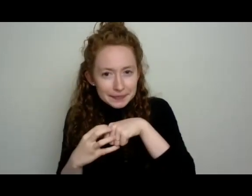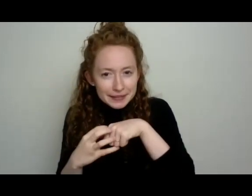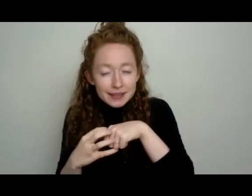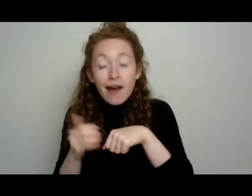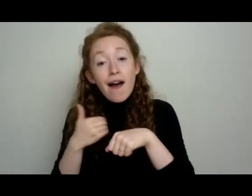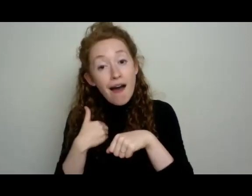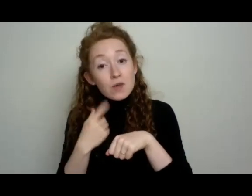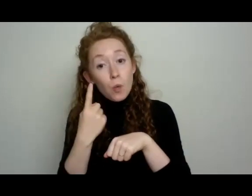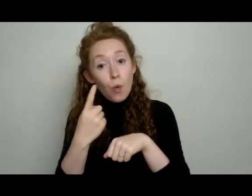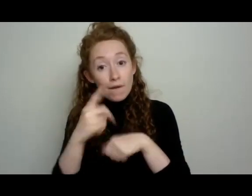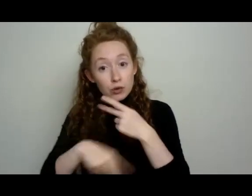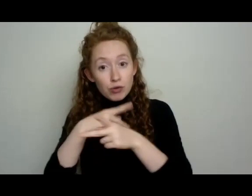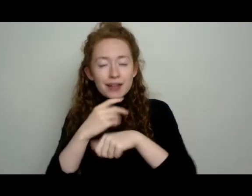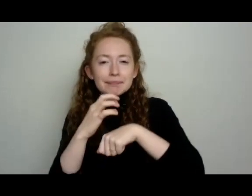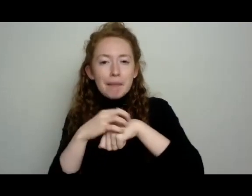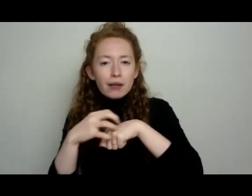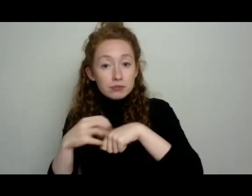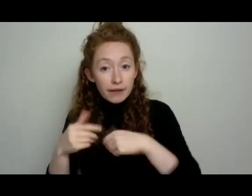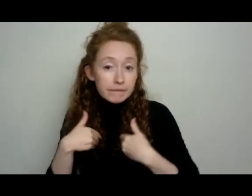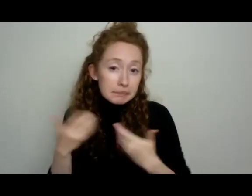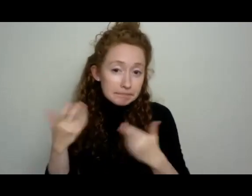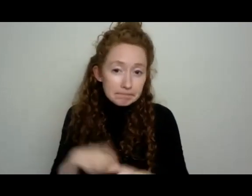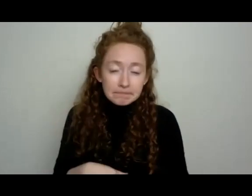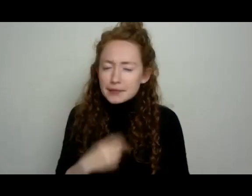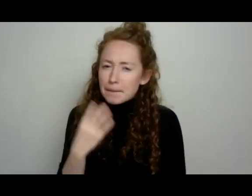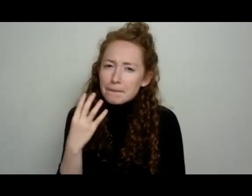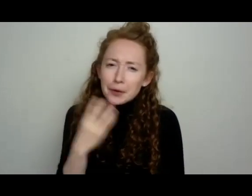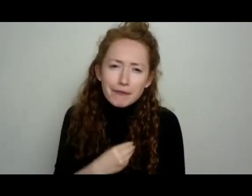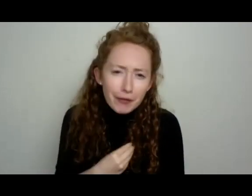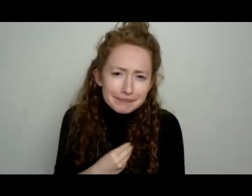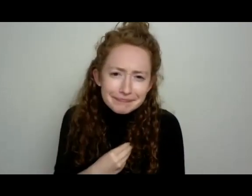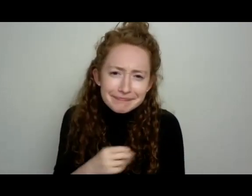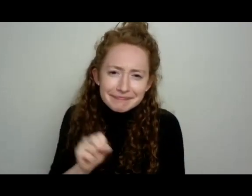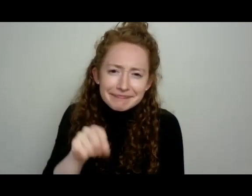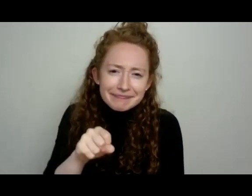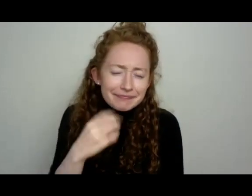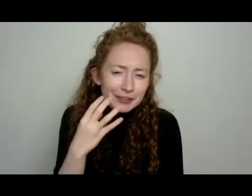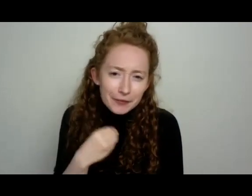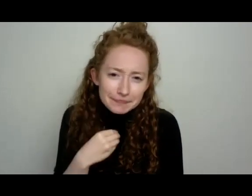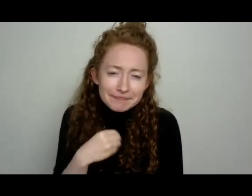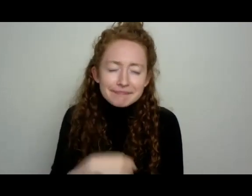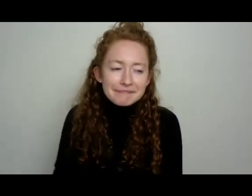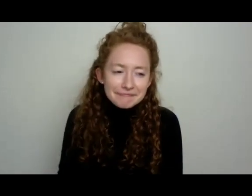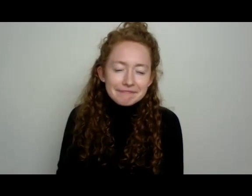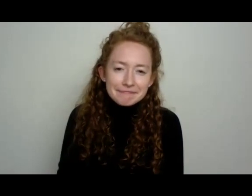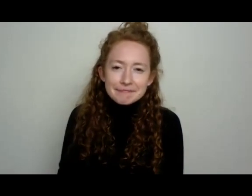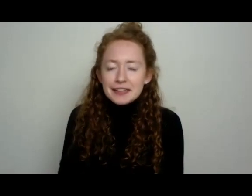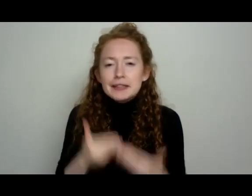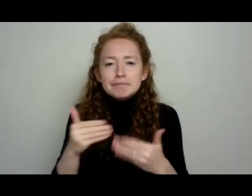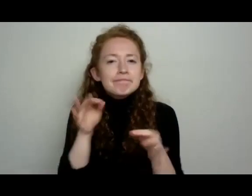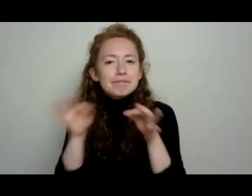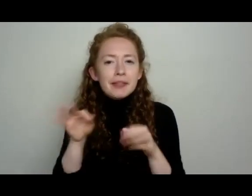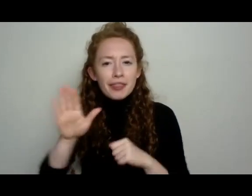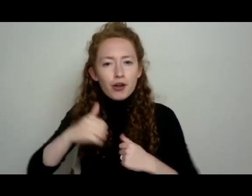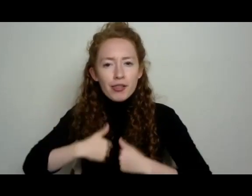strain as well. So yes, they are beautiful. And here's a little bit about their life cycle.